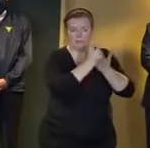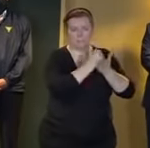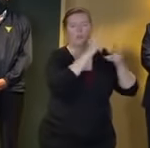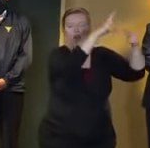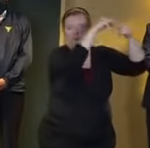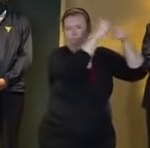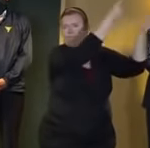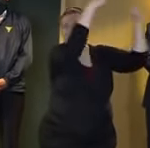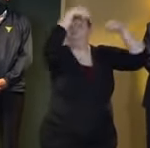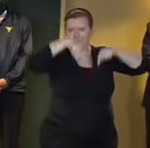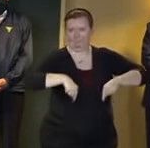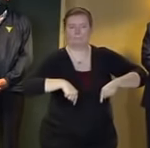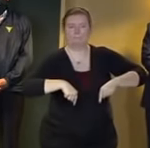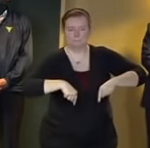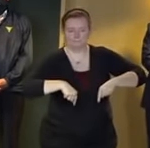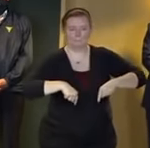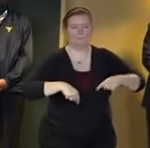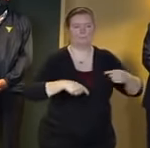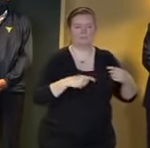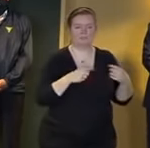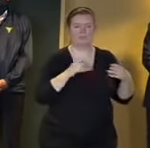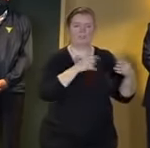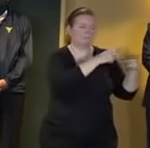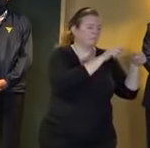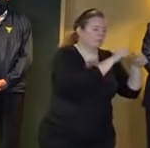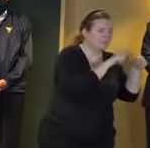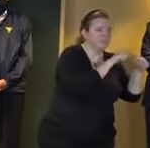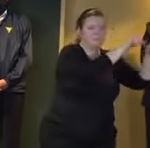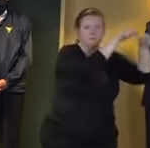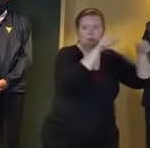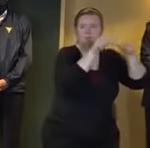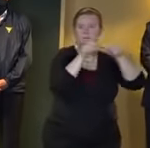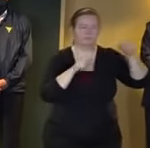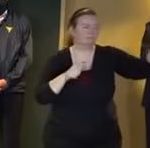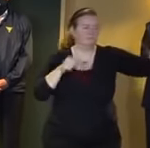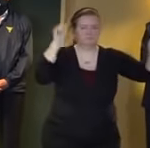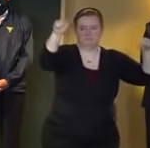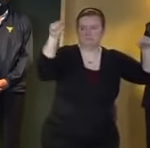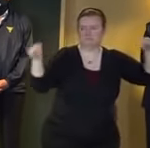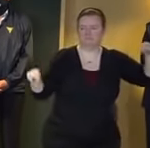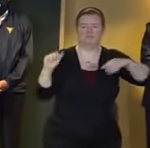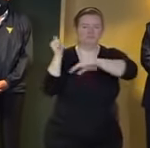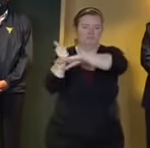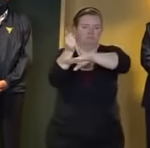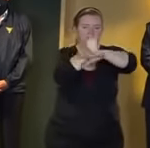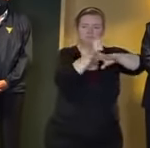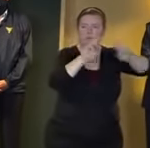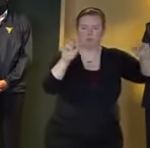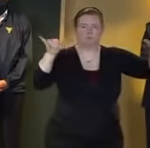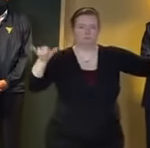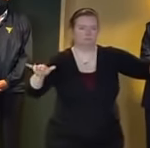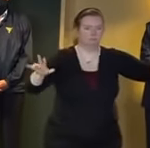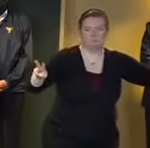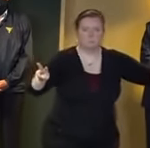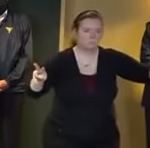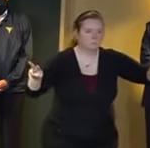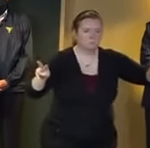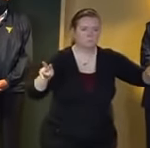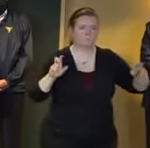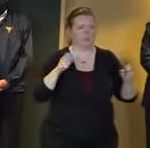those staging areas throughout the state so we should have the personnel necessary